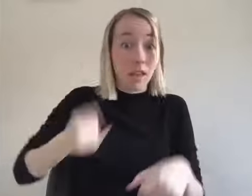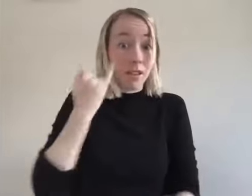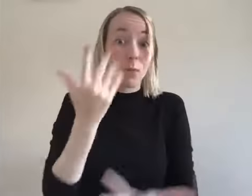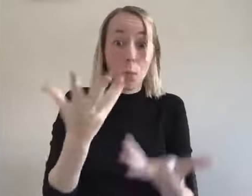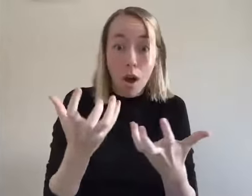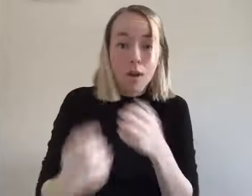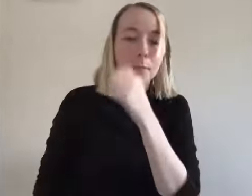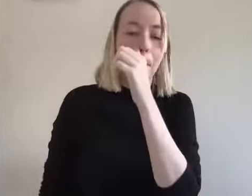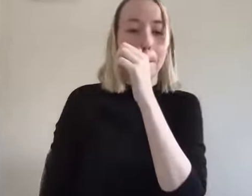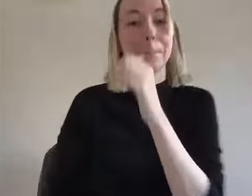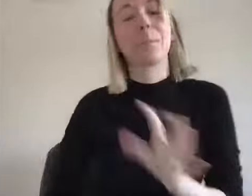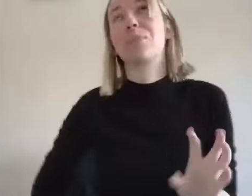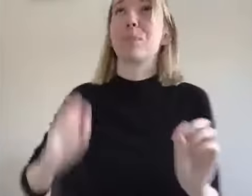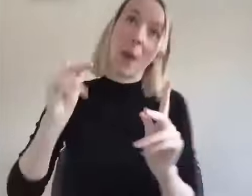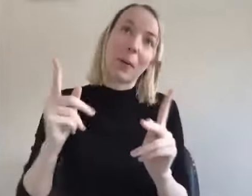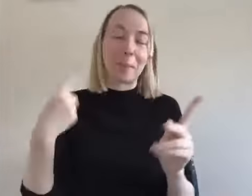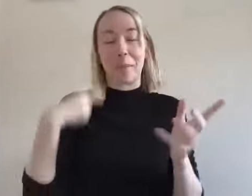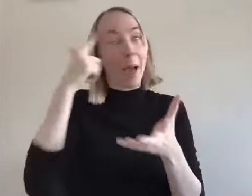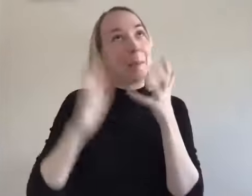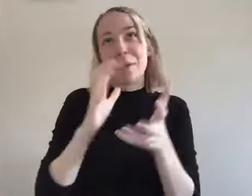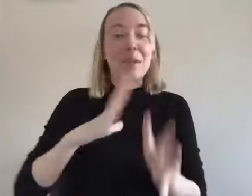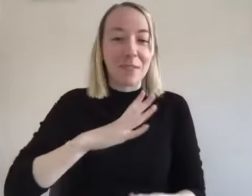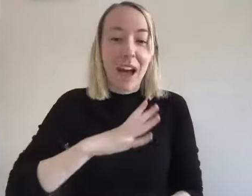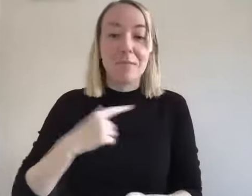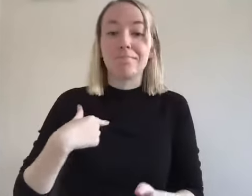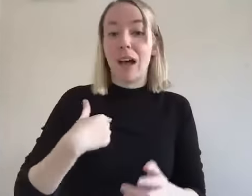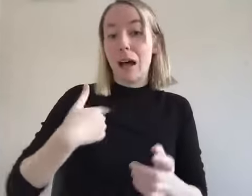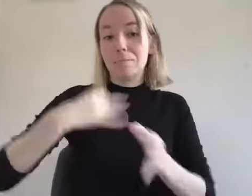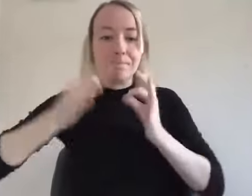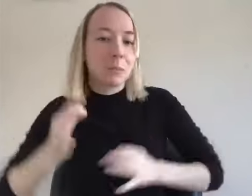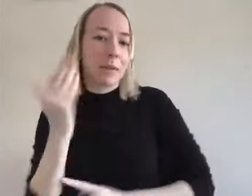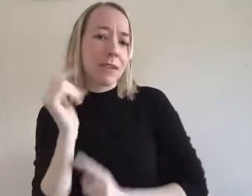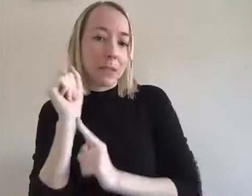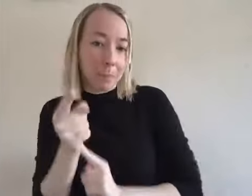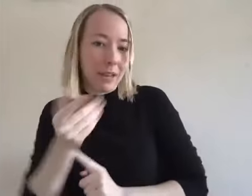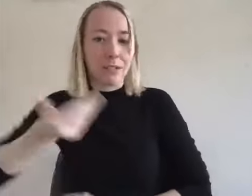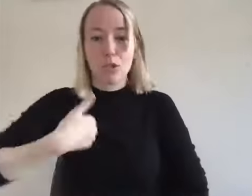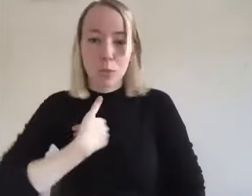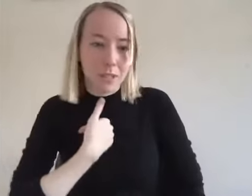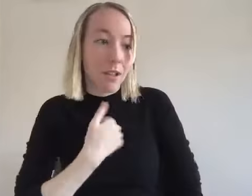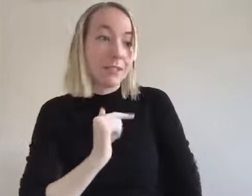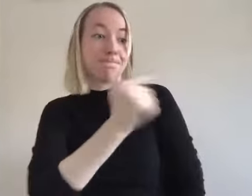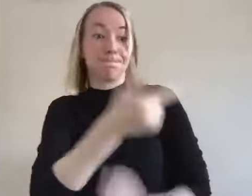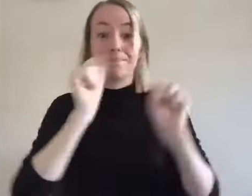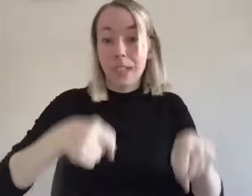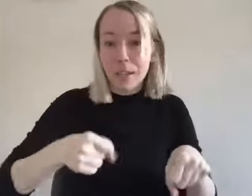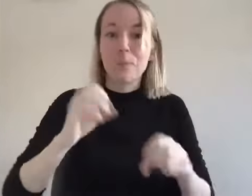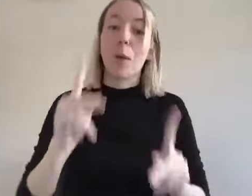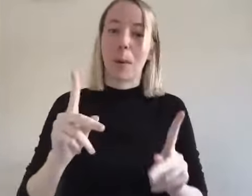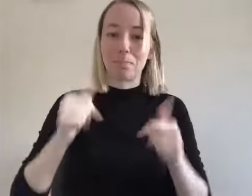too um i'll just introduce myself after that i'll go for 15 minutes and then danny you want to go 15 minutes after that sounds good yeah all right